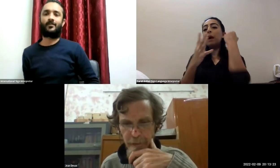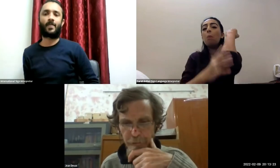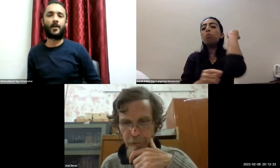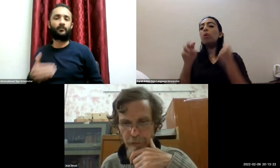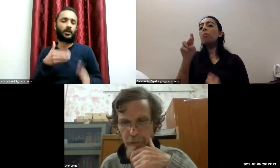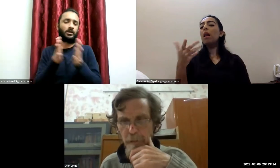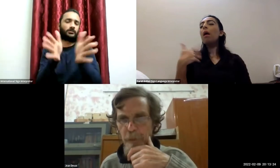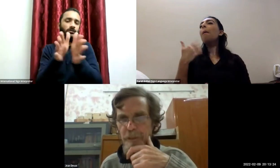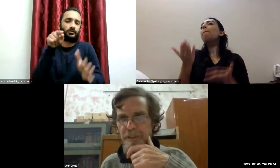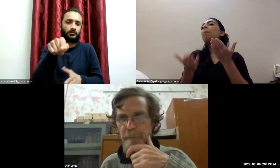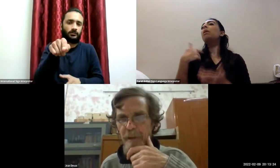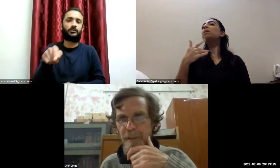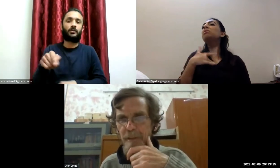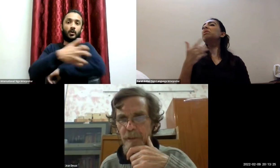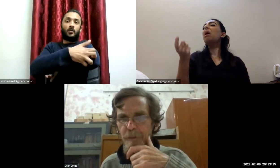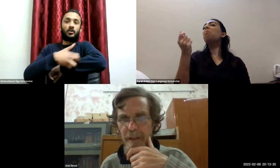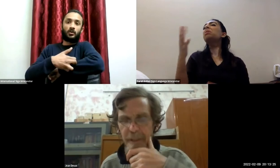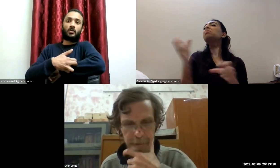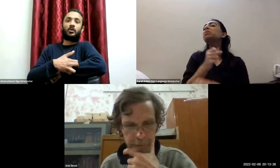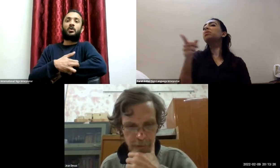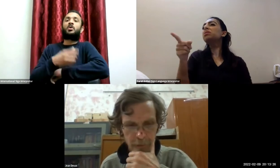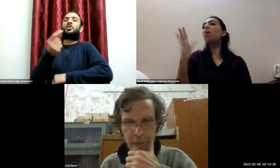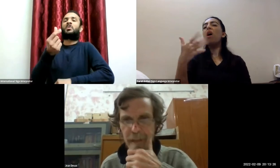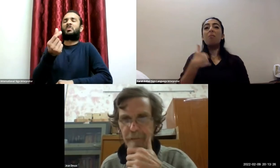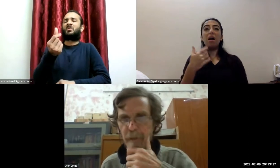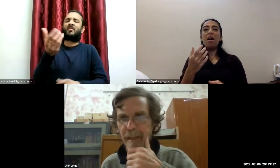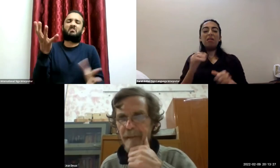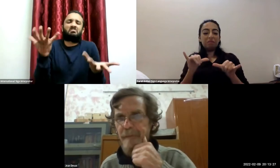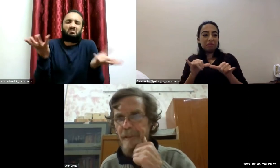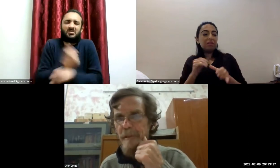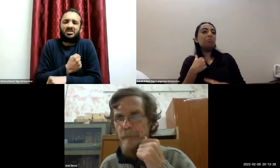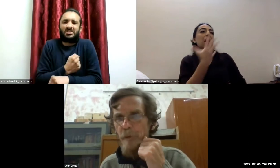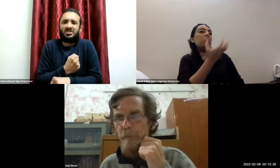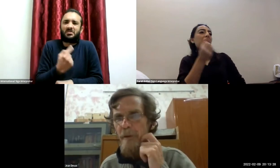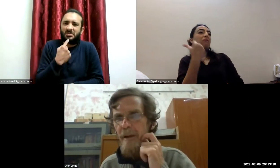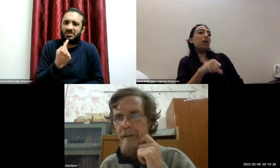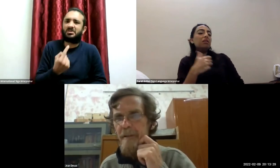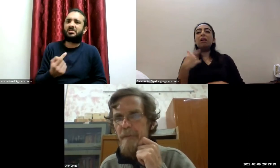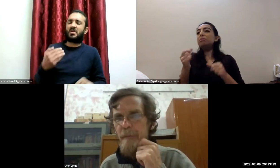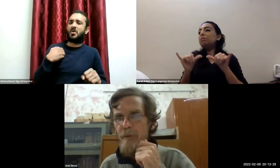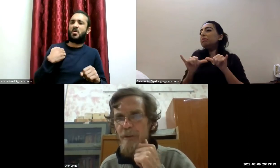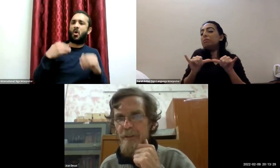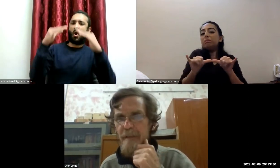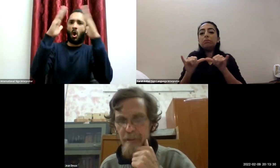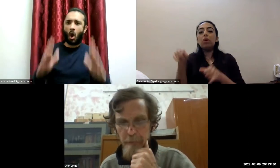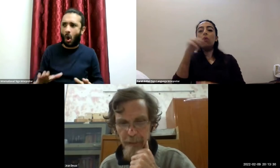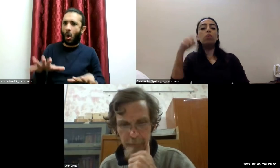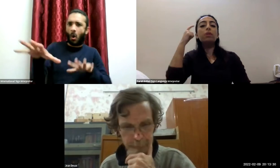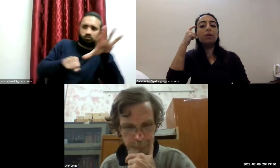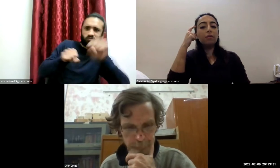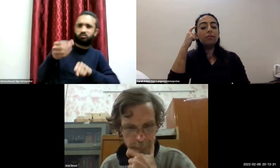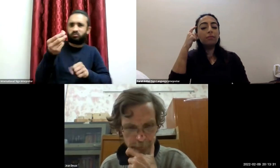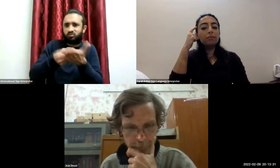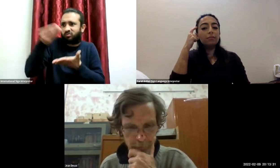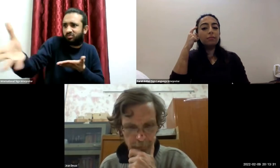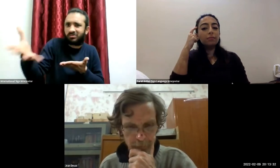as a lack of purchasing power or if you like a lack of money poor people are people who don't have enough money